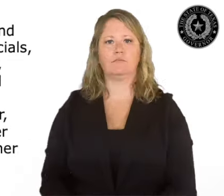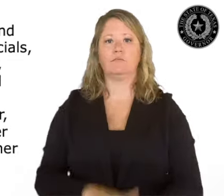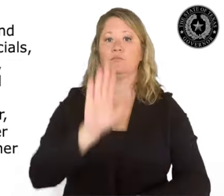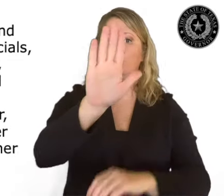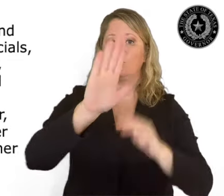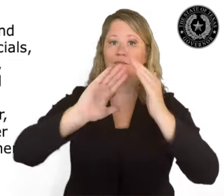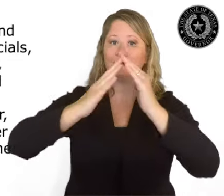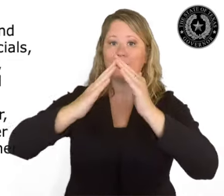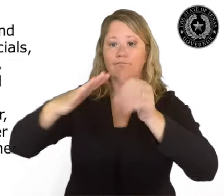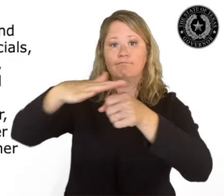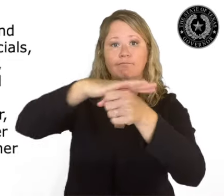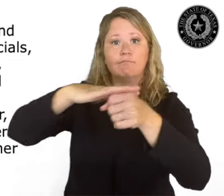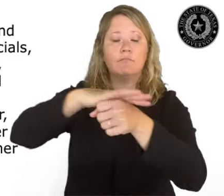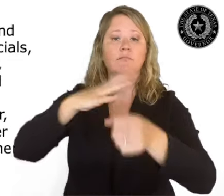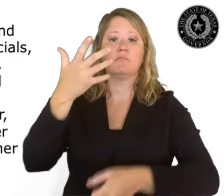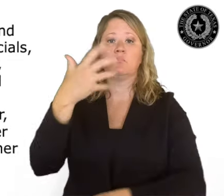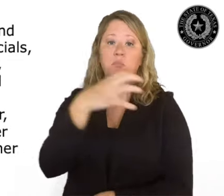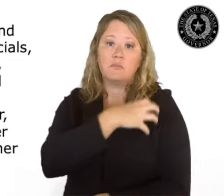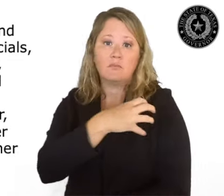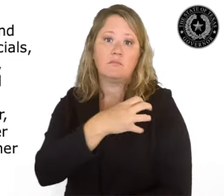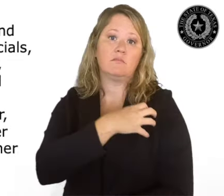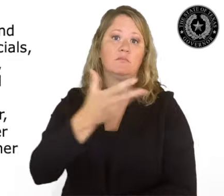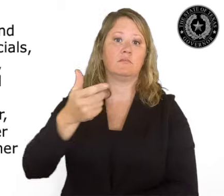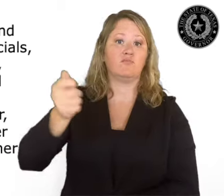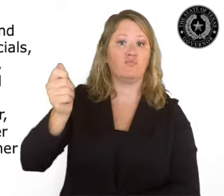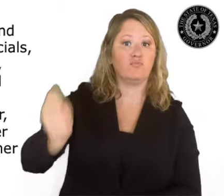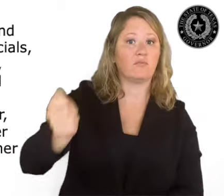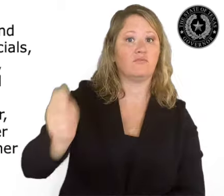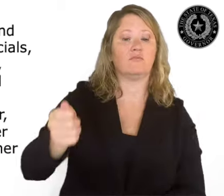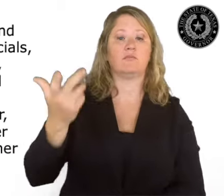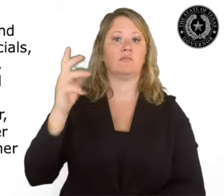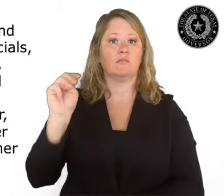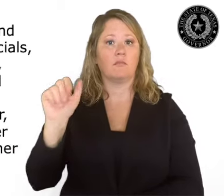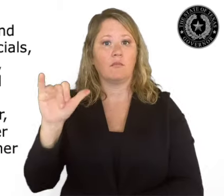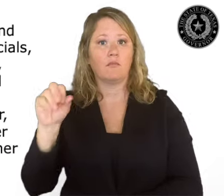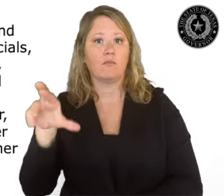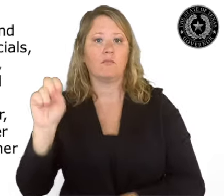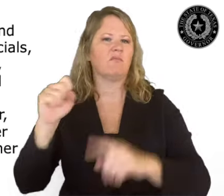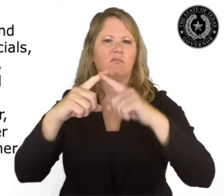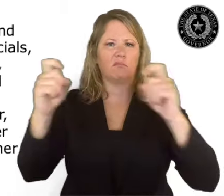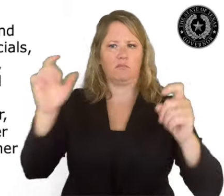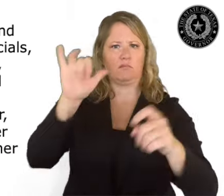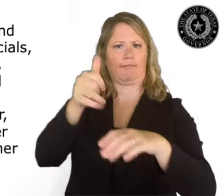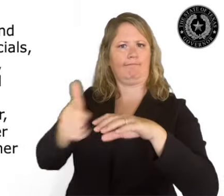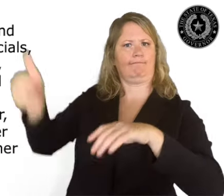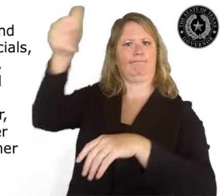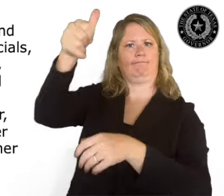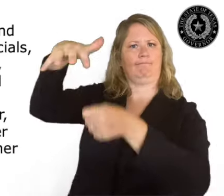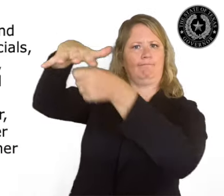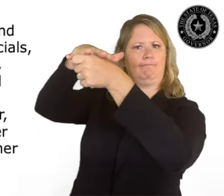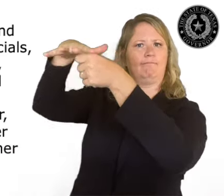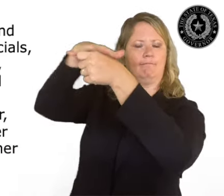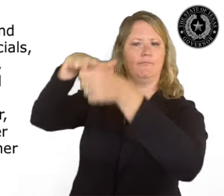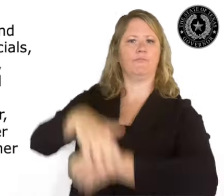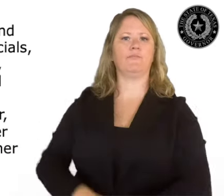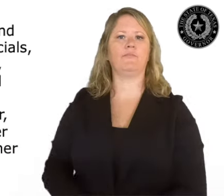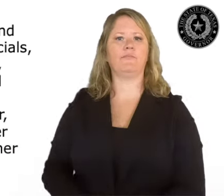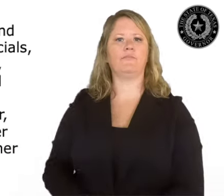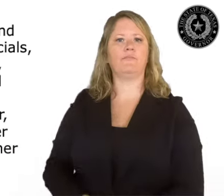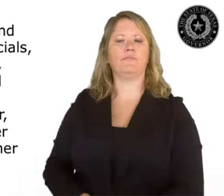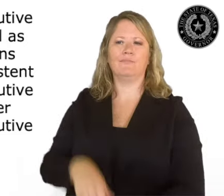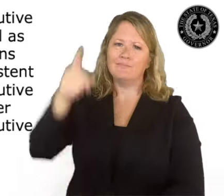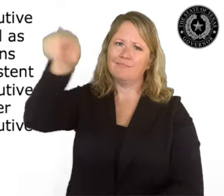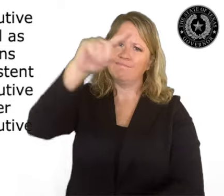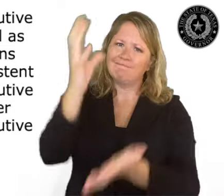Local law enforcement and other local officials, as appropriate, can and should enforce this executive order, Executive Order GA